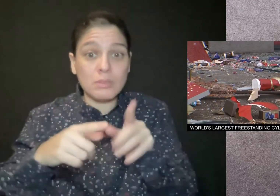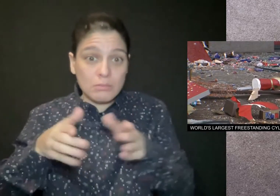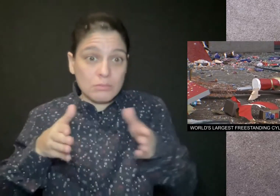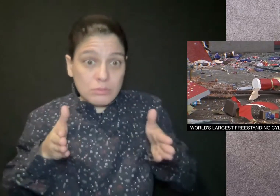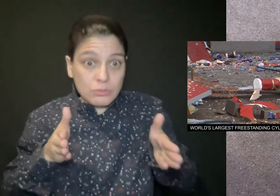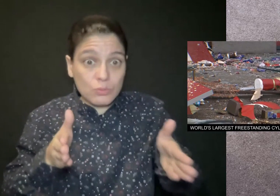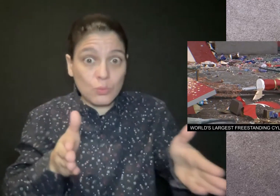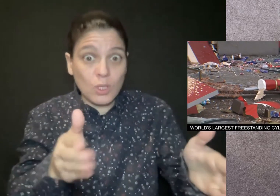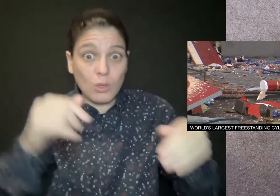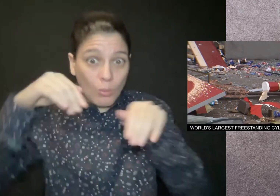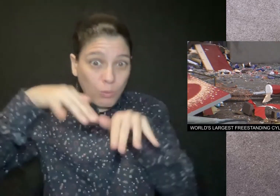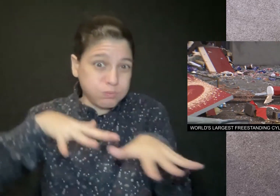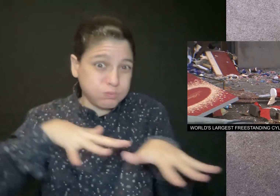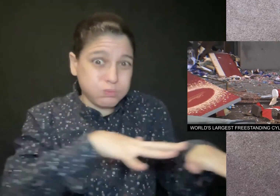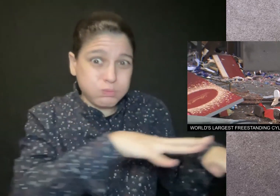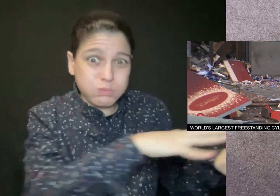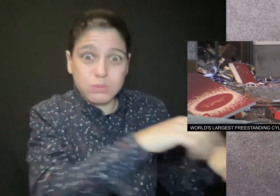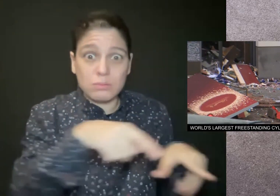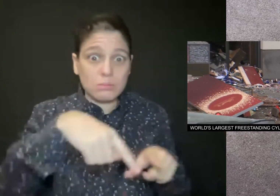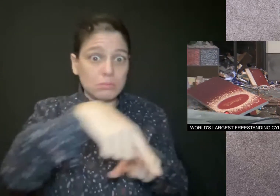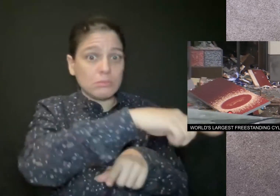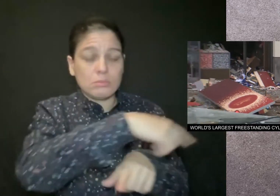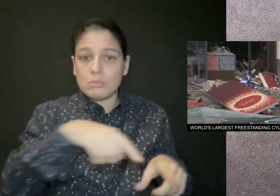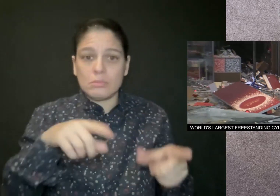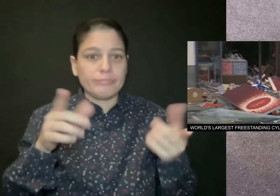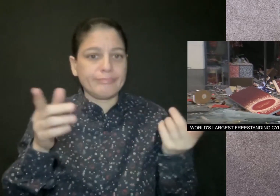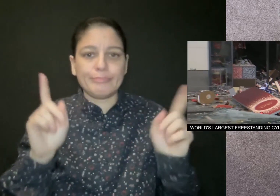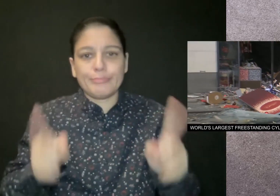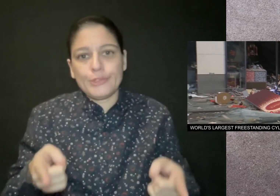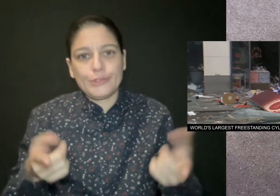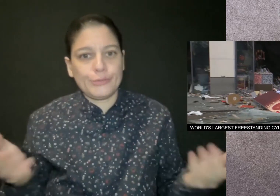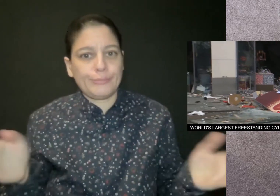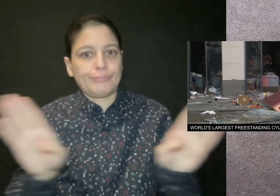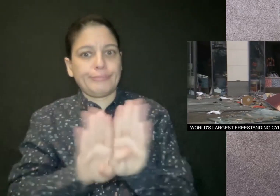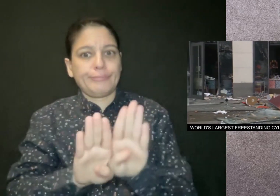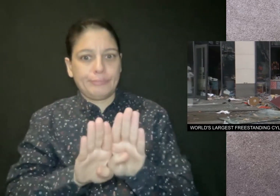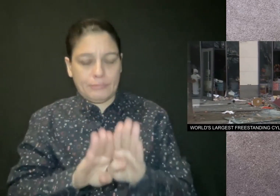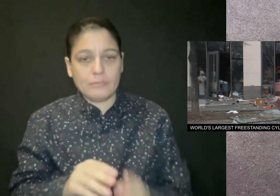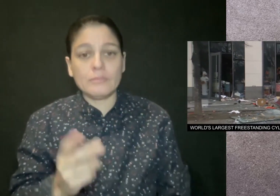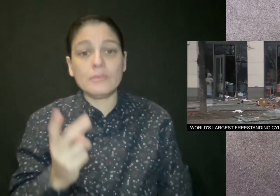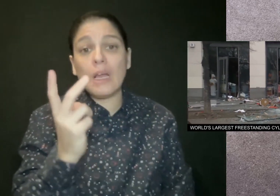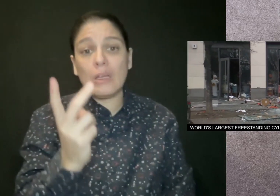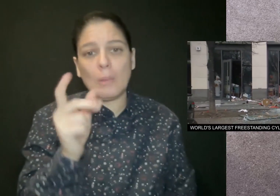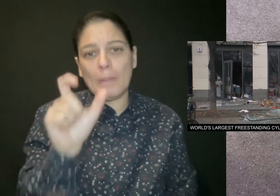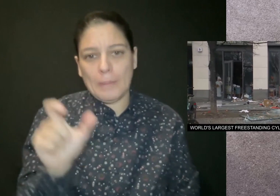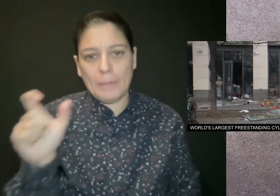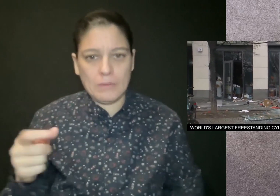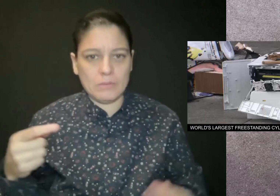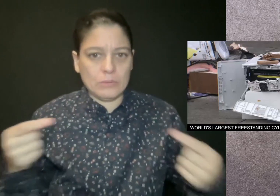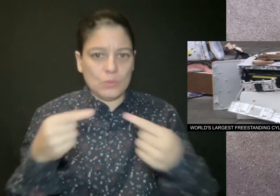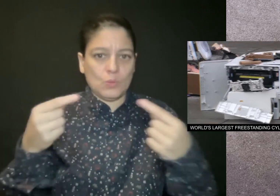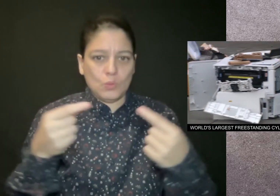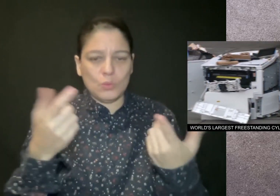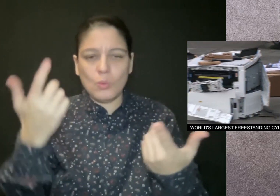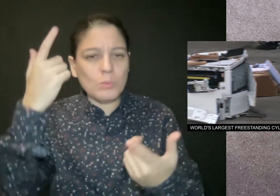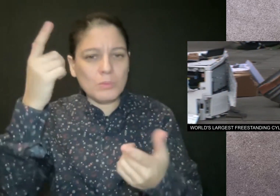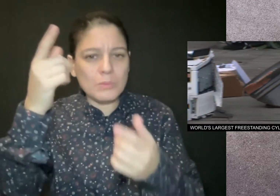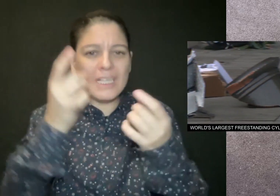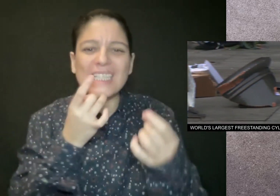A flood of water and debris rushed into a nearby street which had to be shut down. Two people were